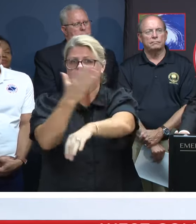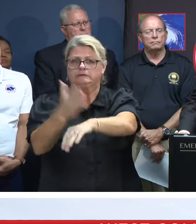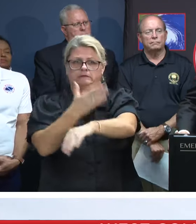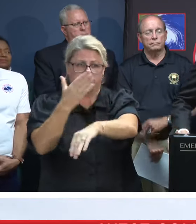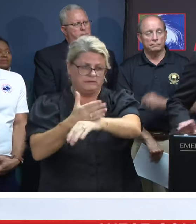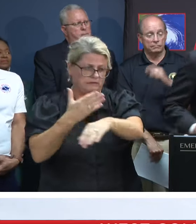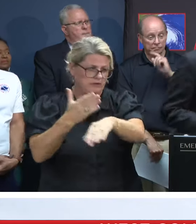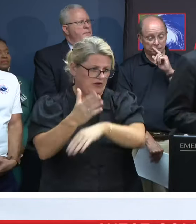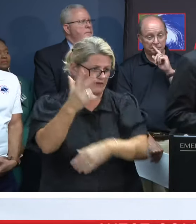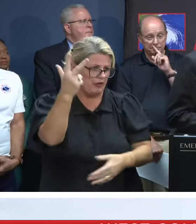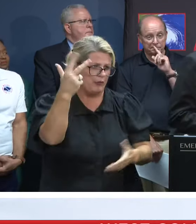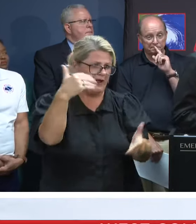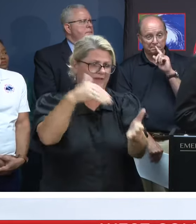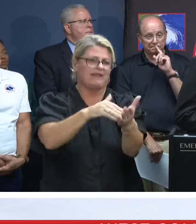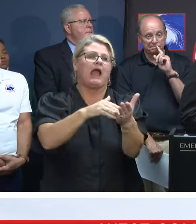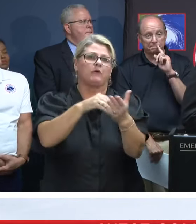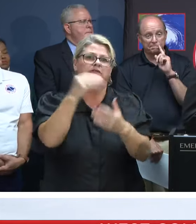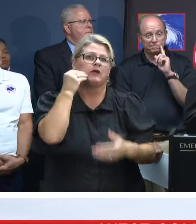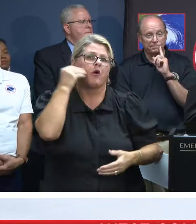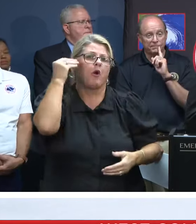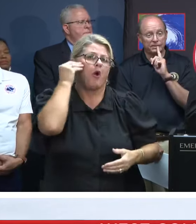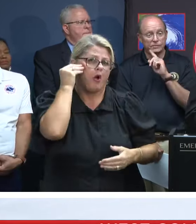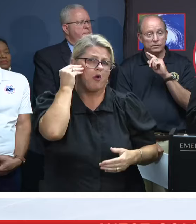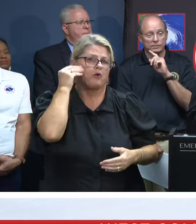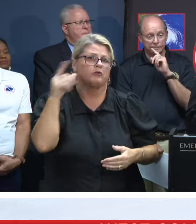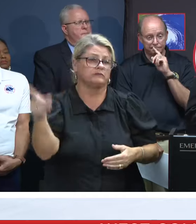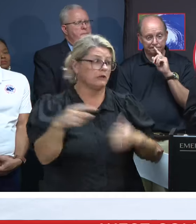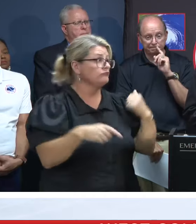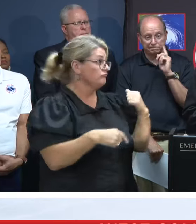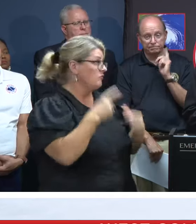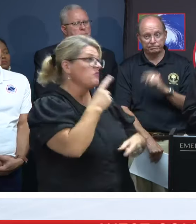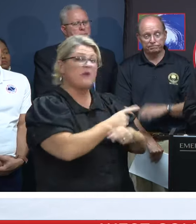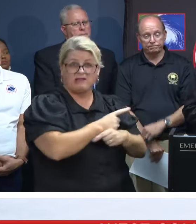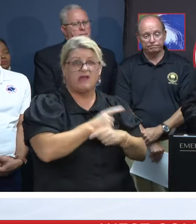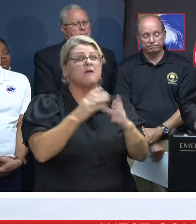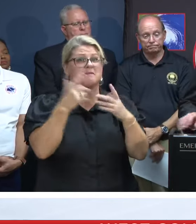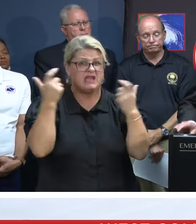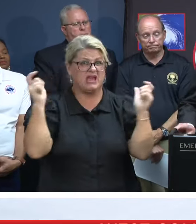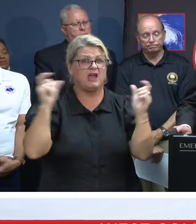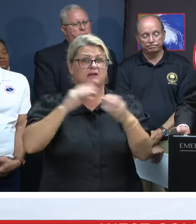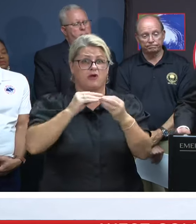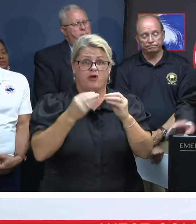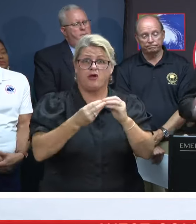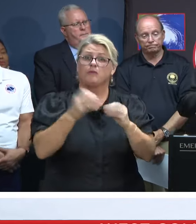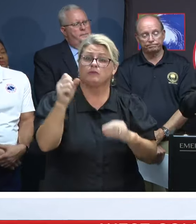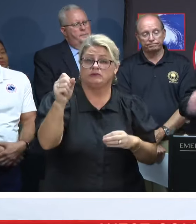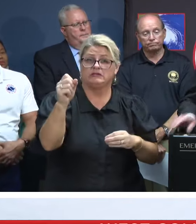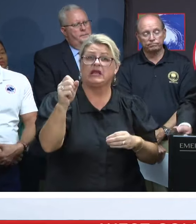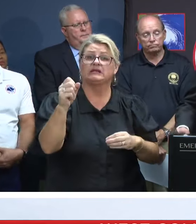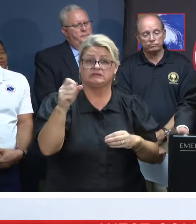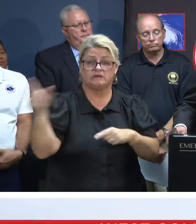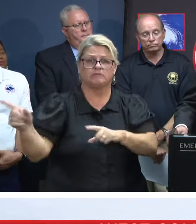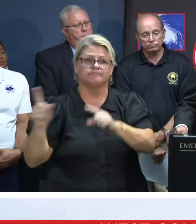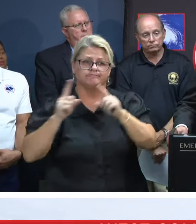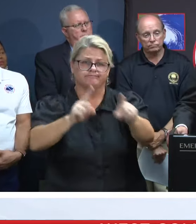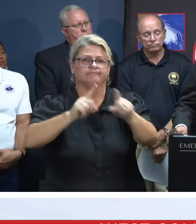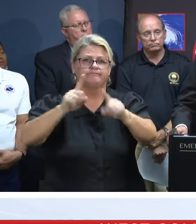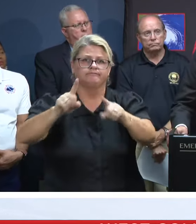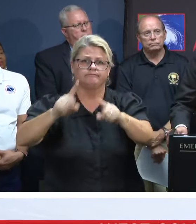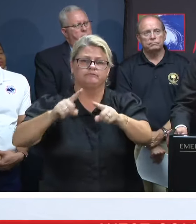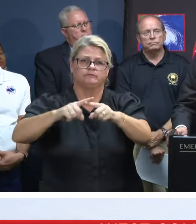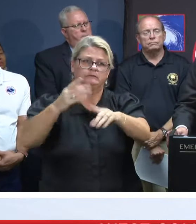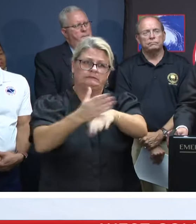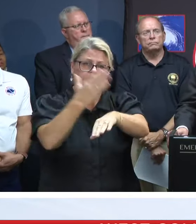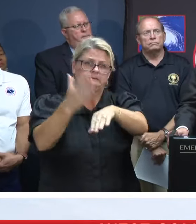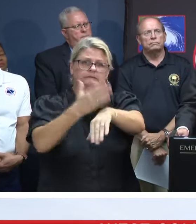3,000 homes now. I think it's a huge number. But also, some of the city,